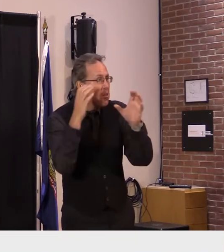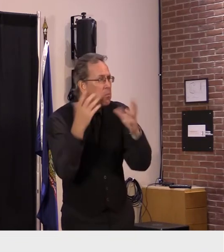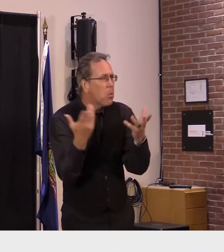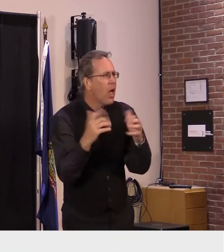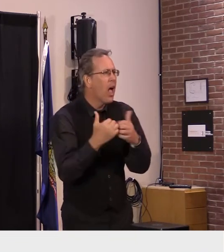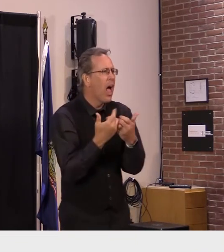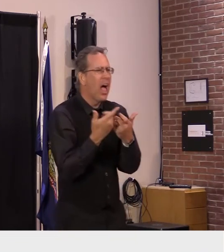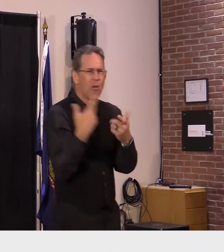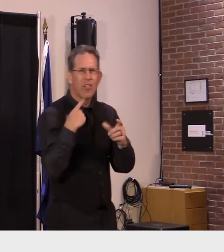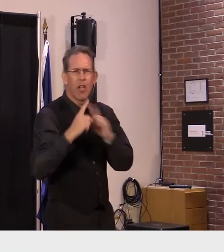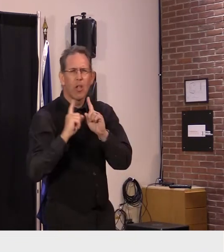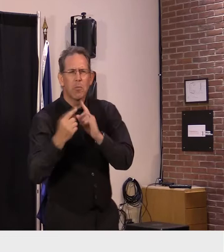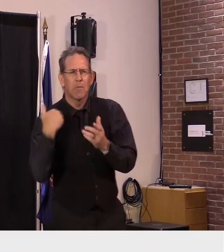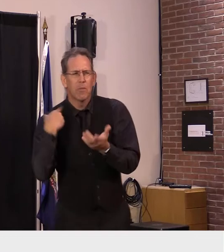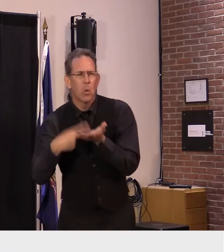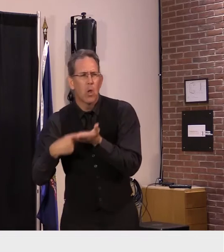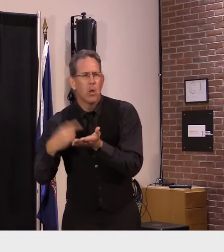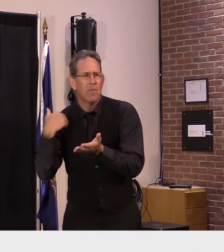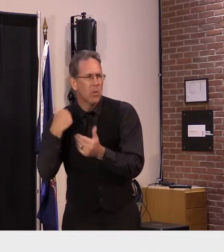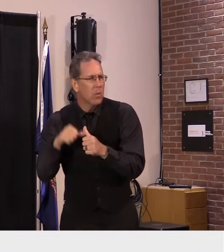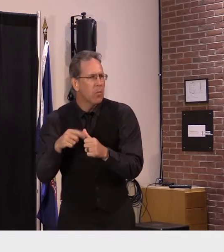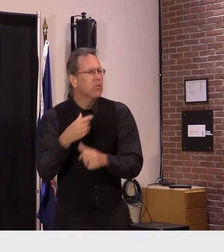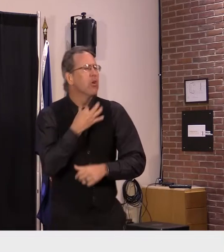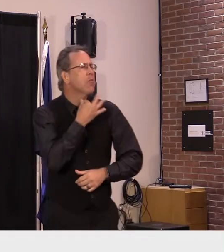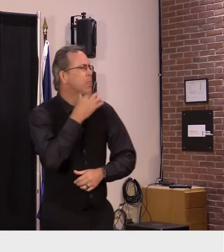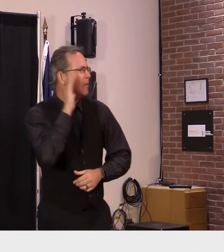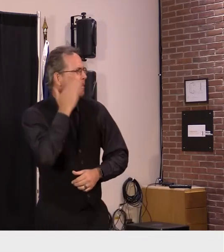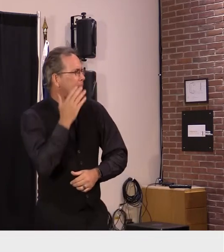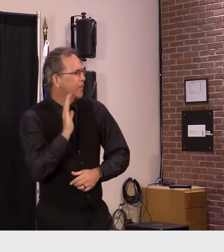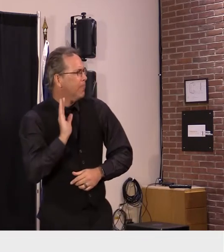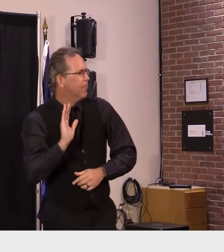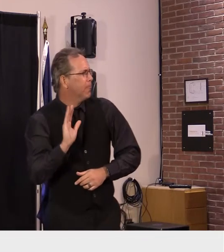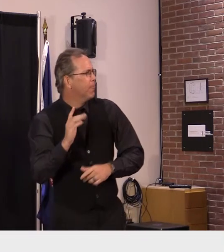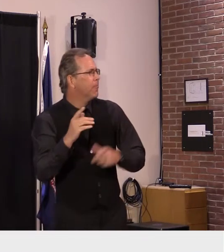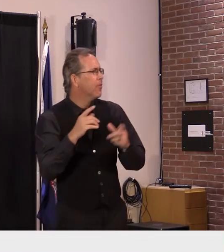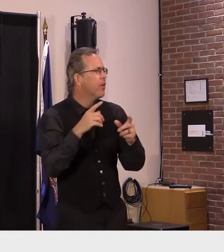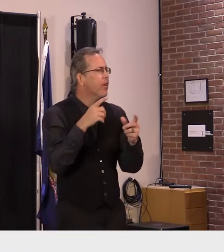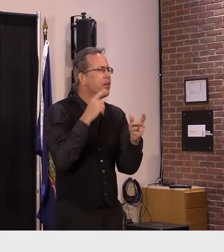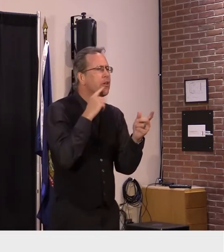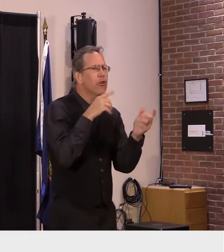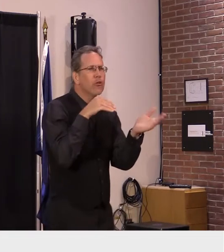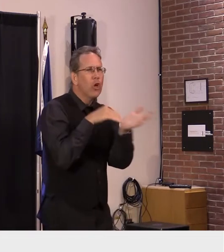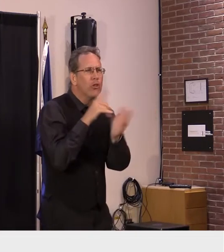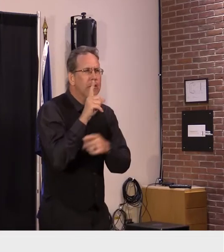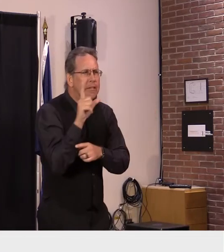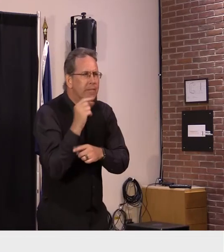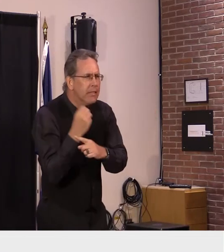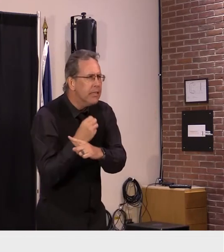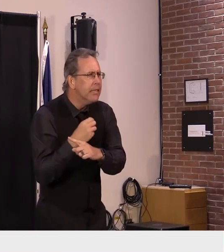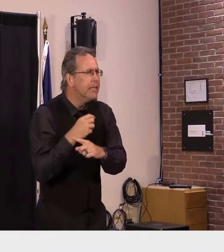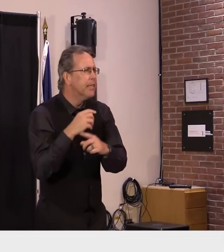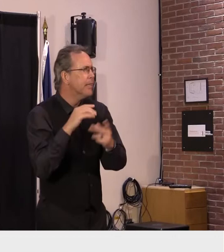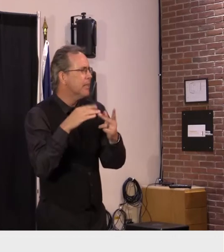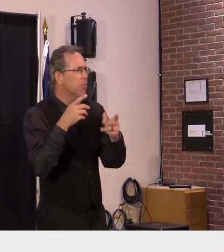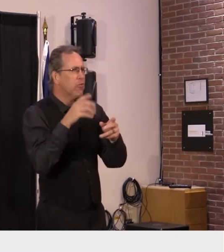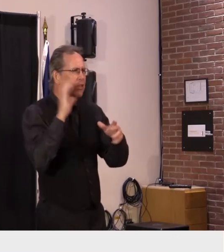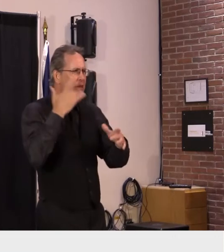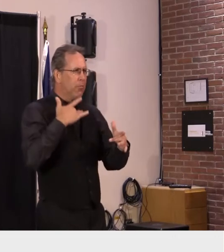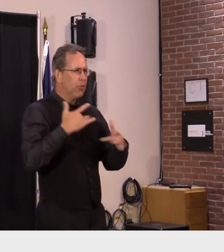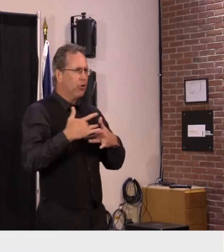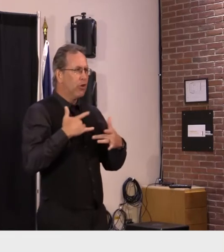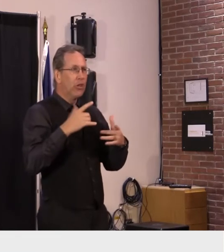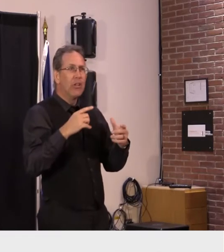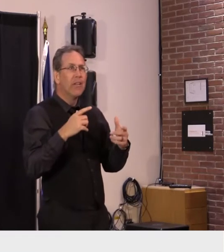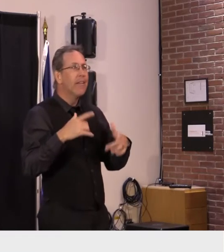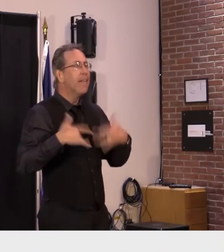the administration and dr levine and it feels like not that you're doing a victory lap on covid